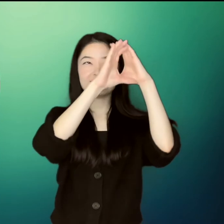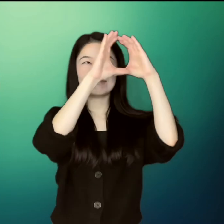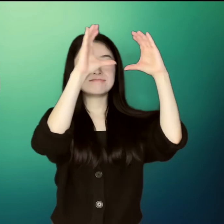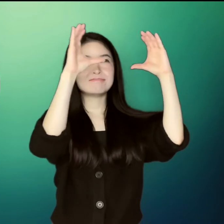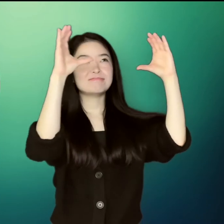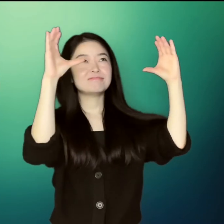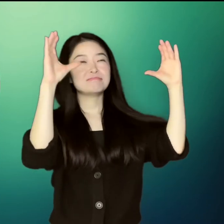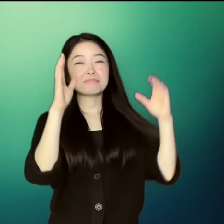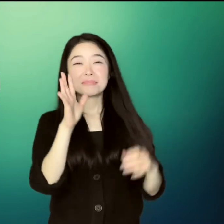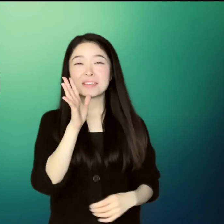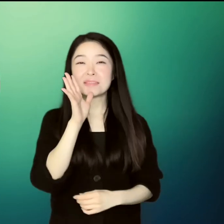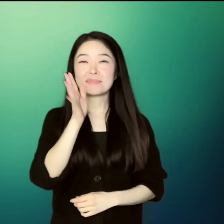grandmother's smile.